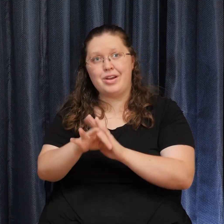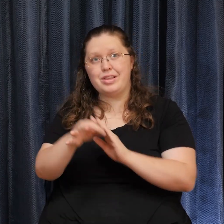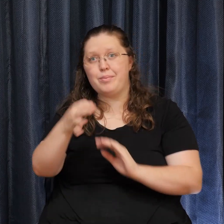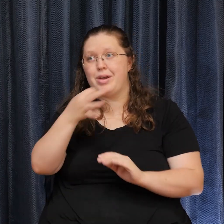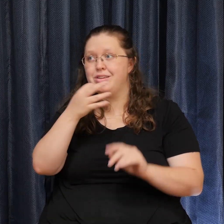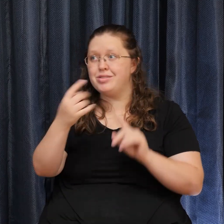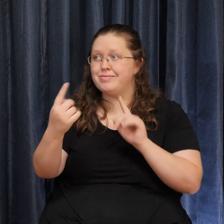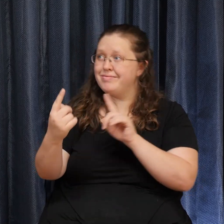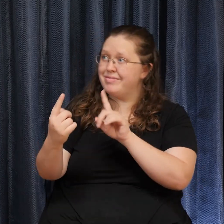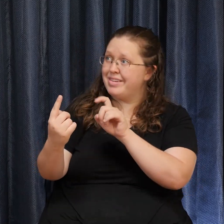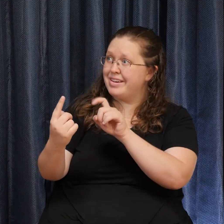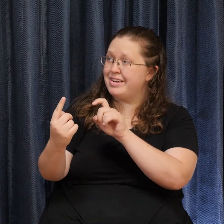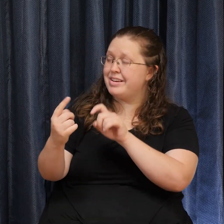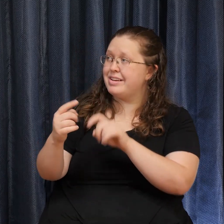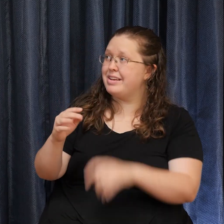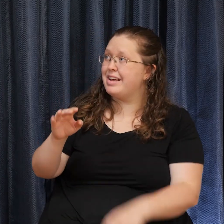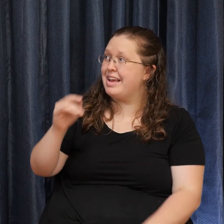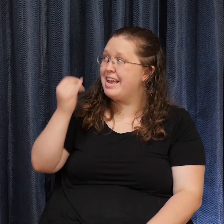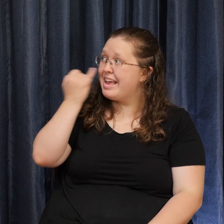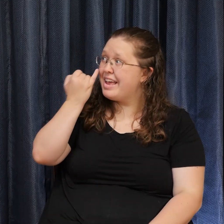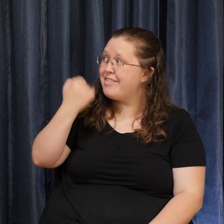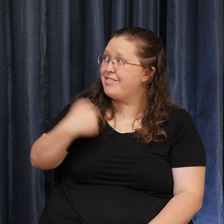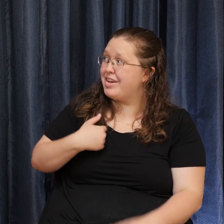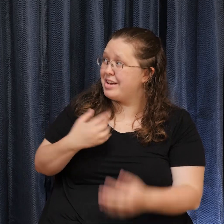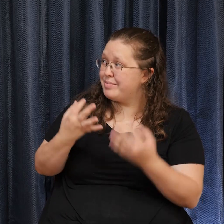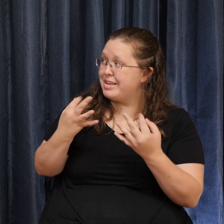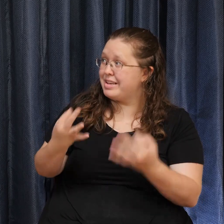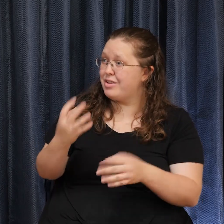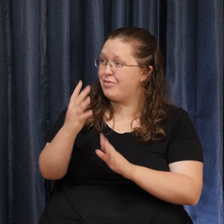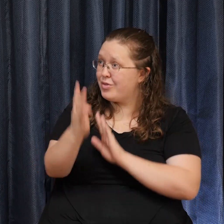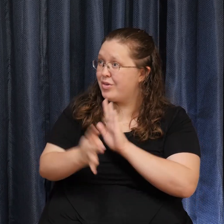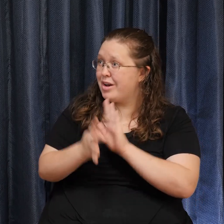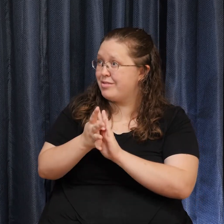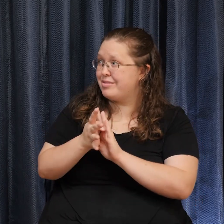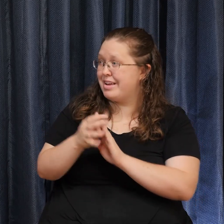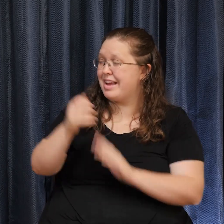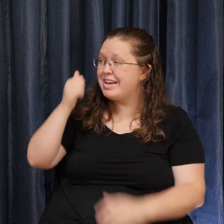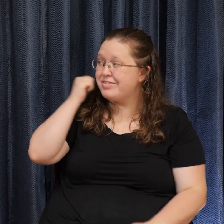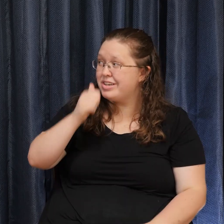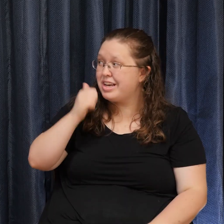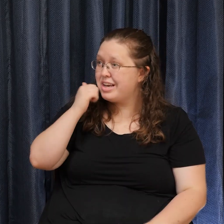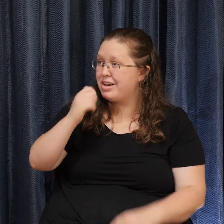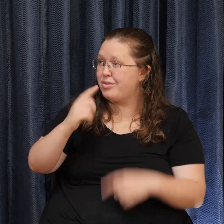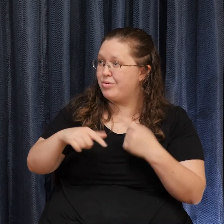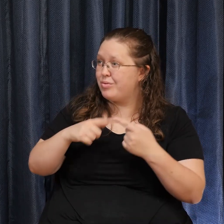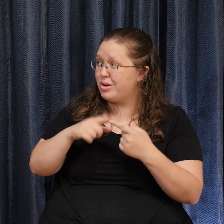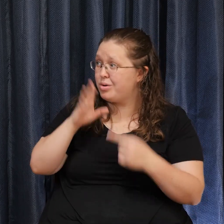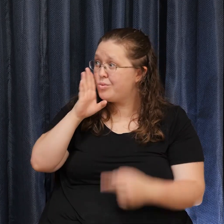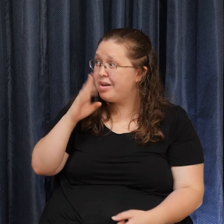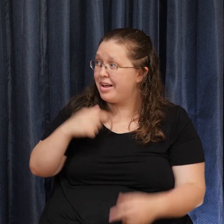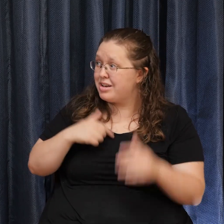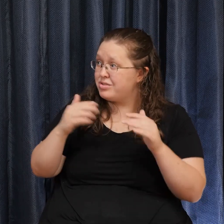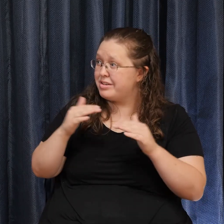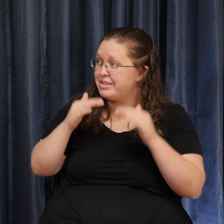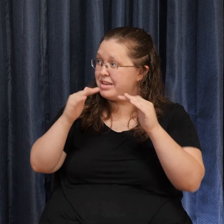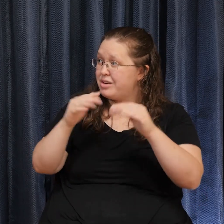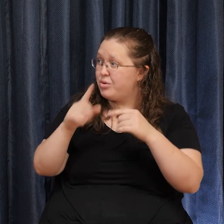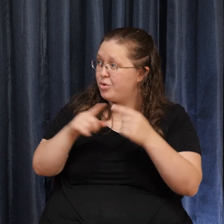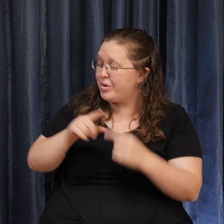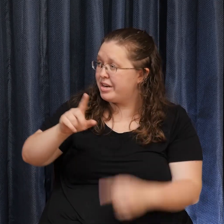If I meditate Four hours a day When will I transcend And the master Looked at him And